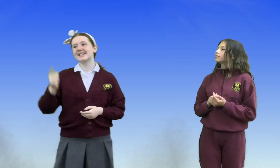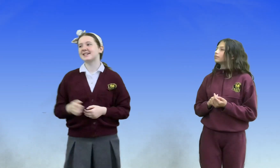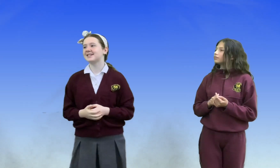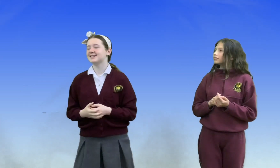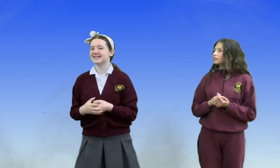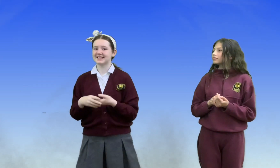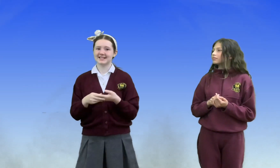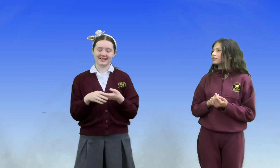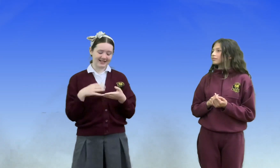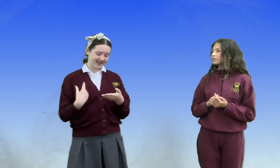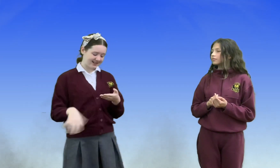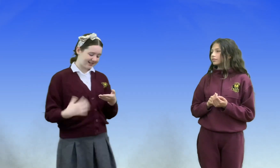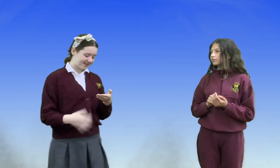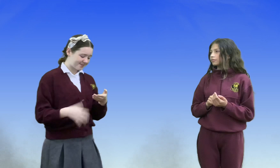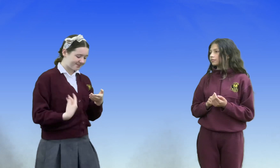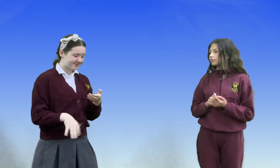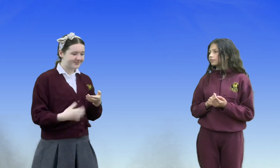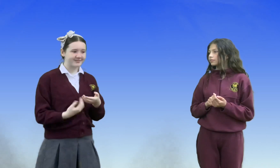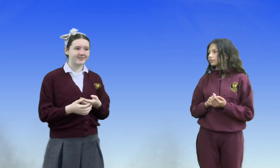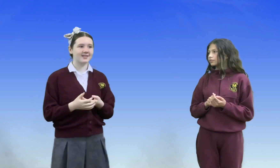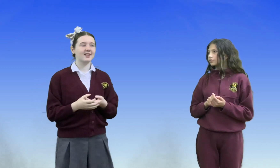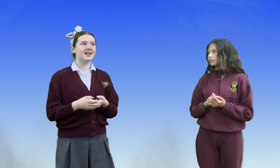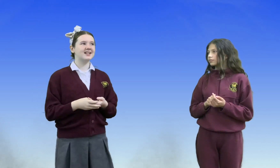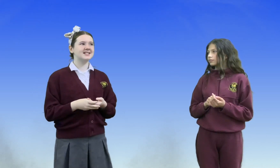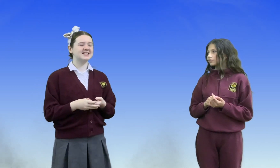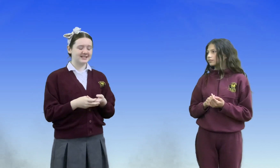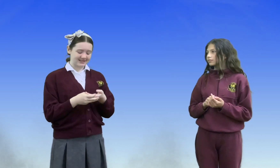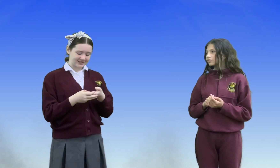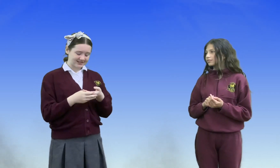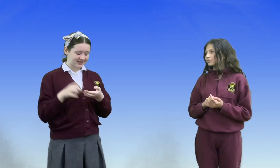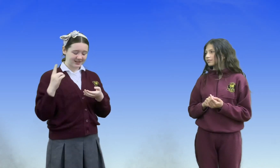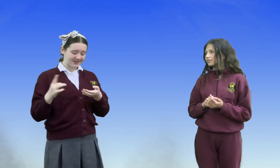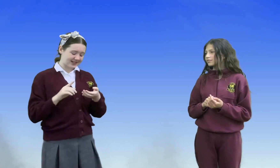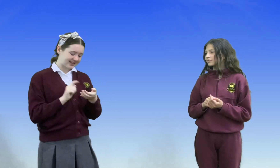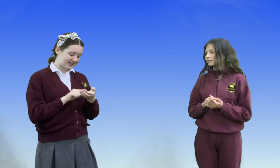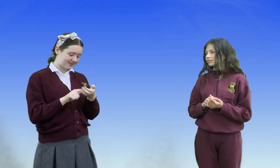know. Um. Uh. Okay.